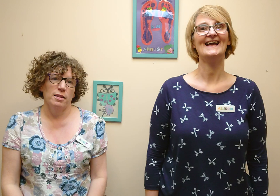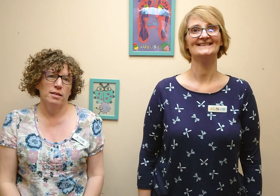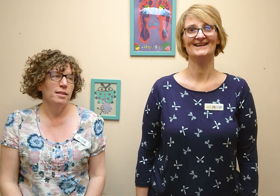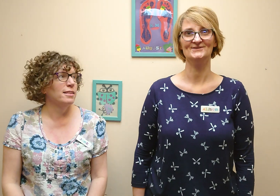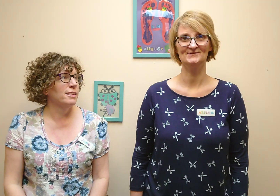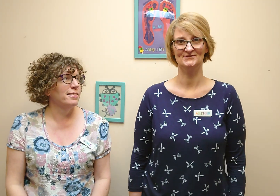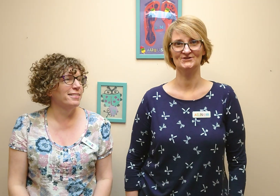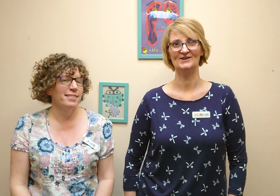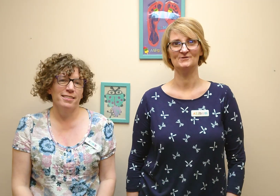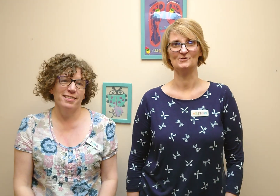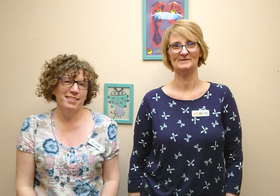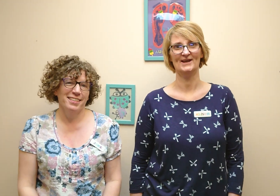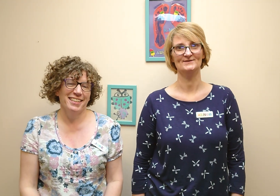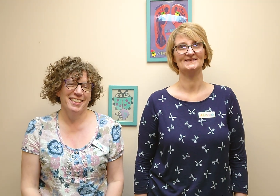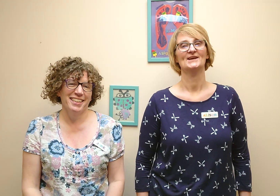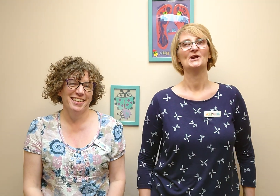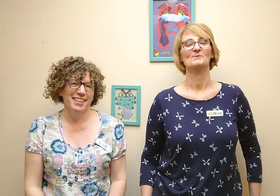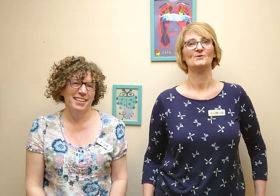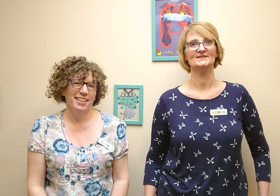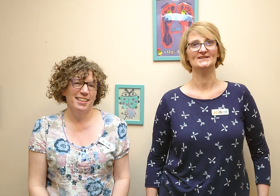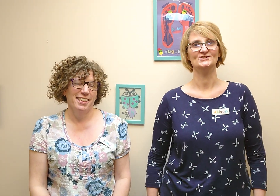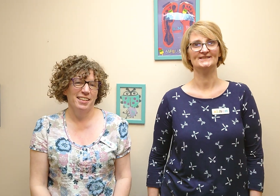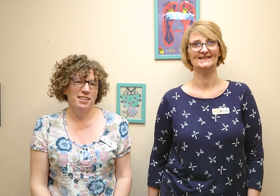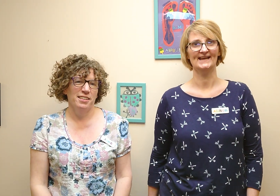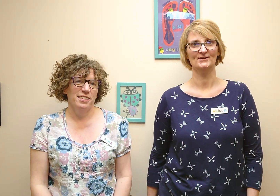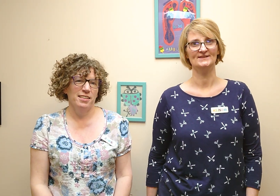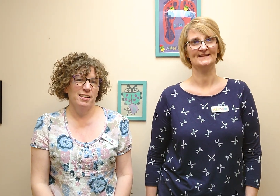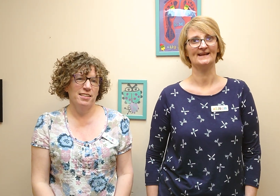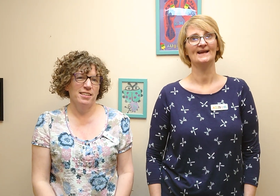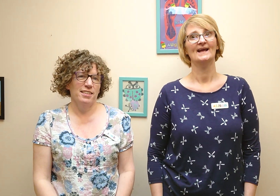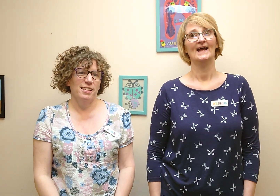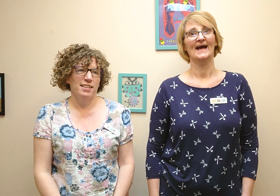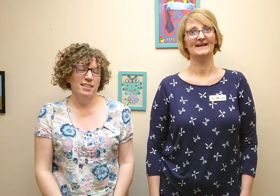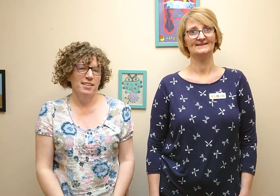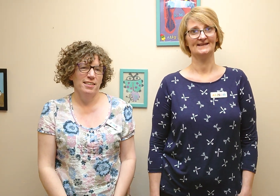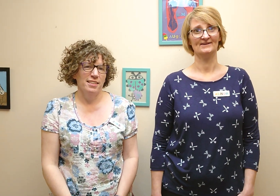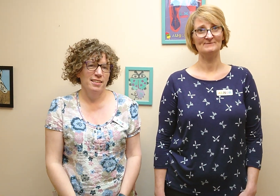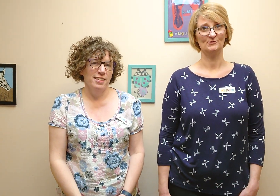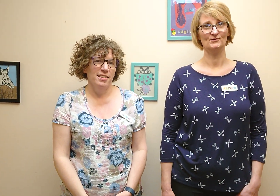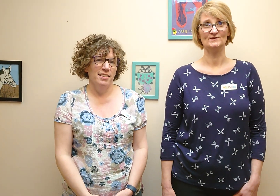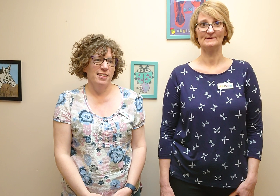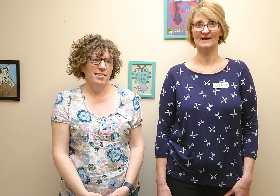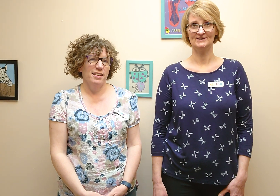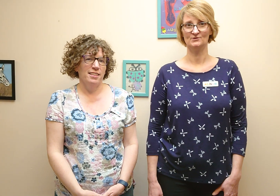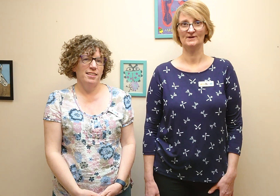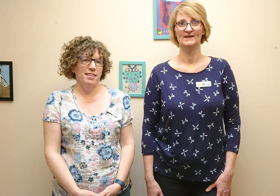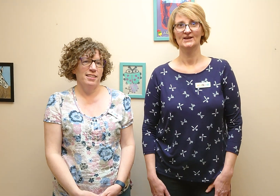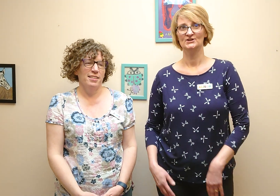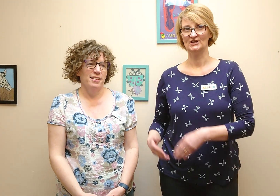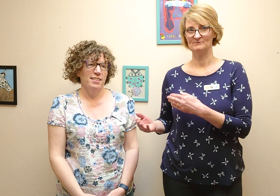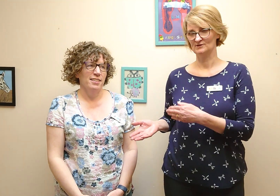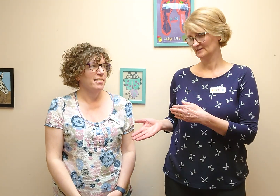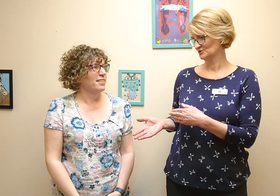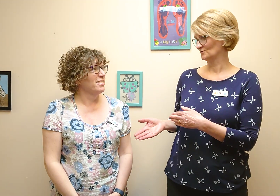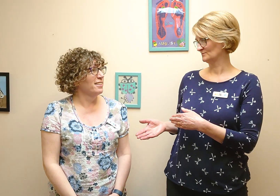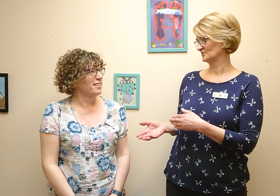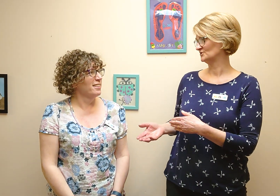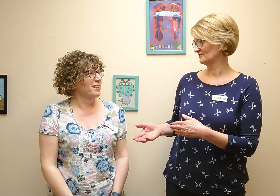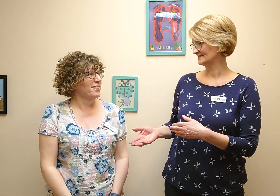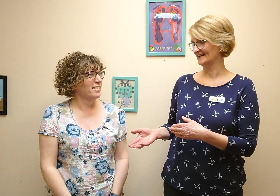Hi, it's Alison James from Robin House. We're going to teach you today how to sing. I can sing an angle when we're using Makaton. Jane will show us what to do with the